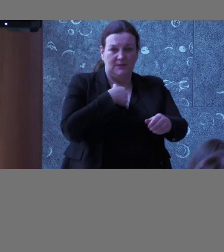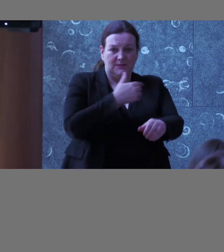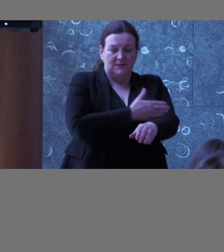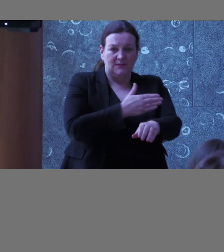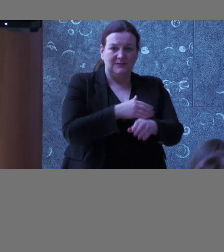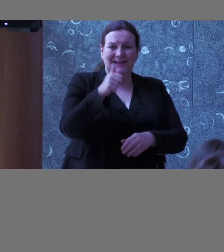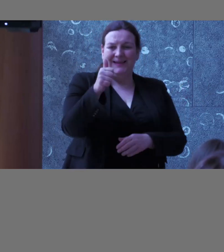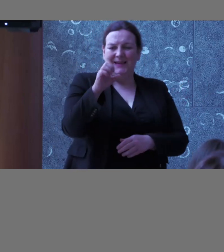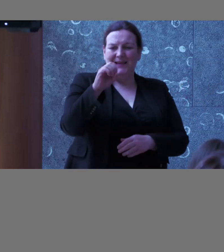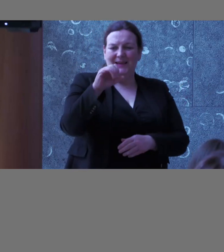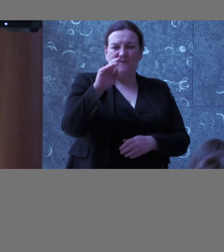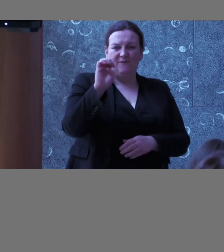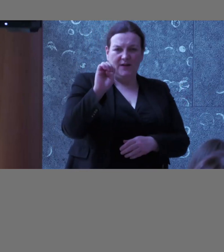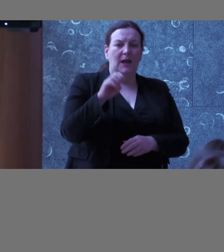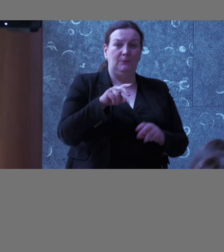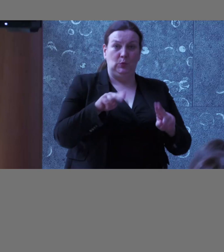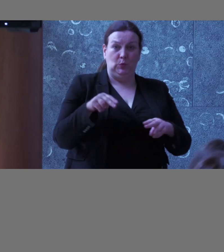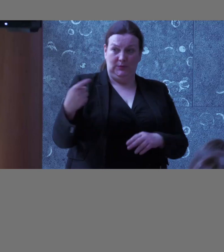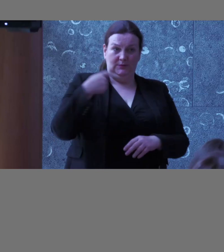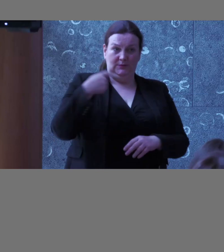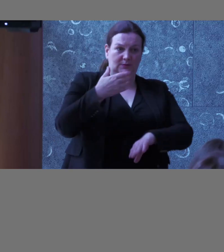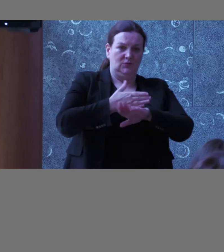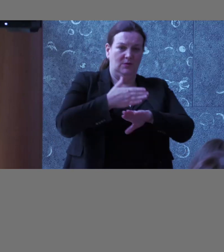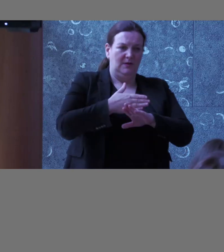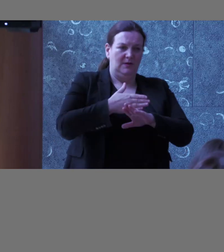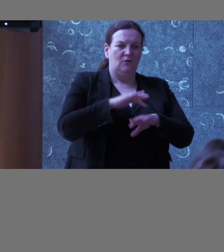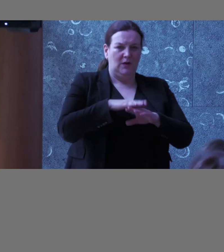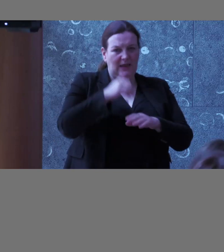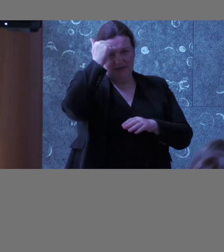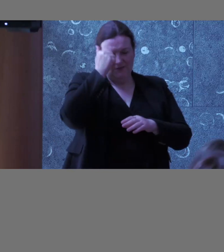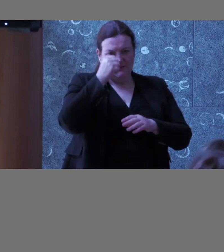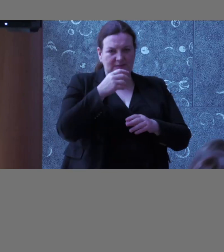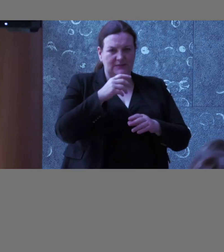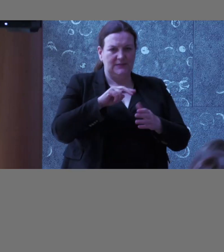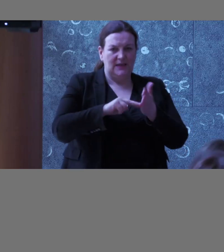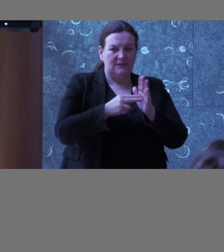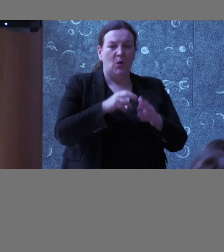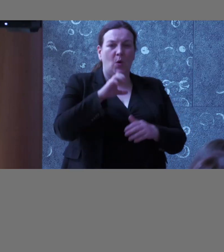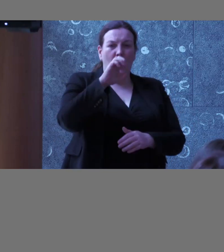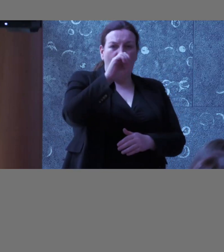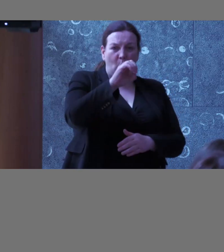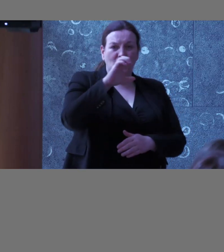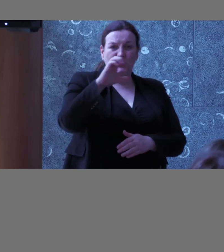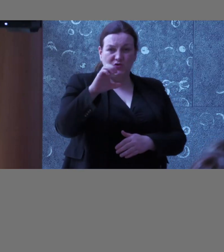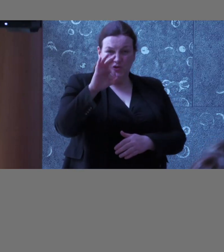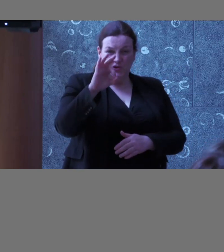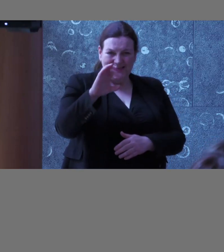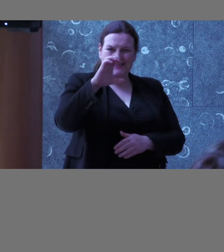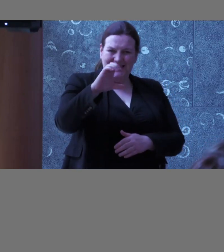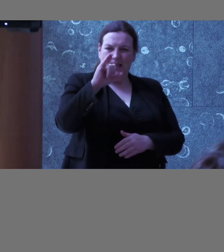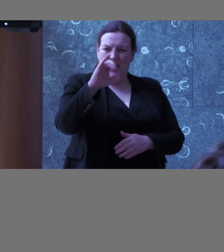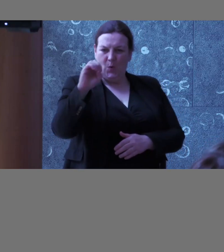My name is Aoife, and I'm the newly appointed head of design and content at OGCIO. So I just want to stress newly appointed there.